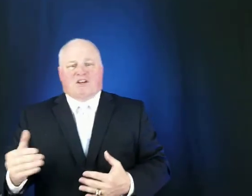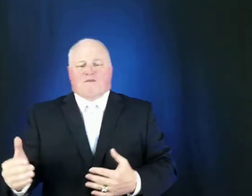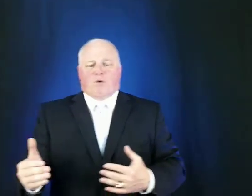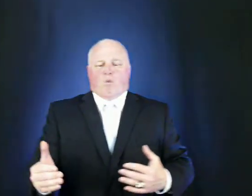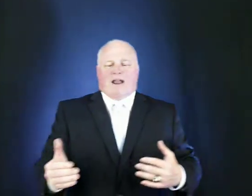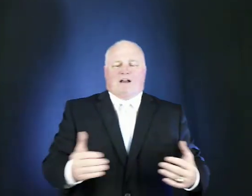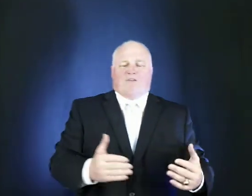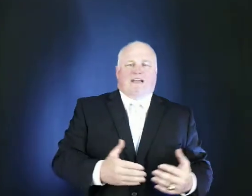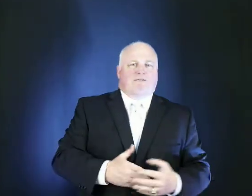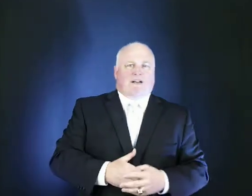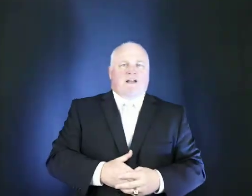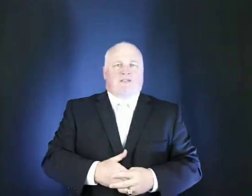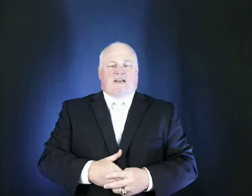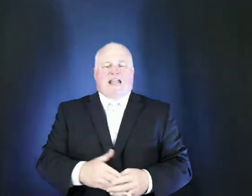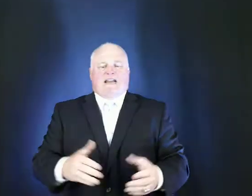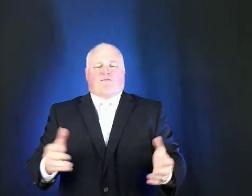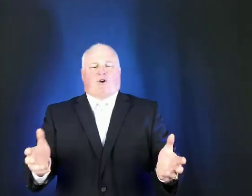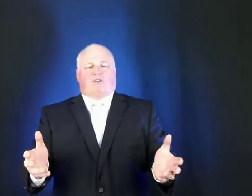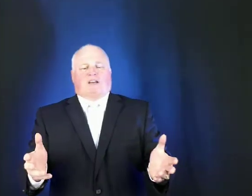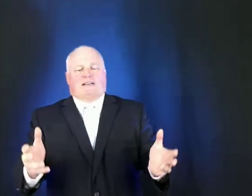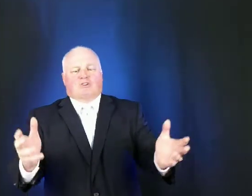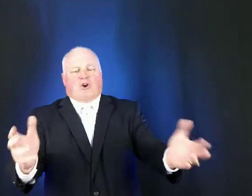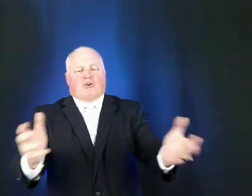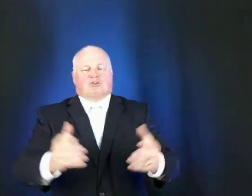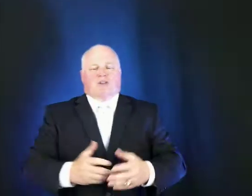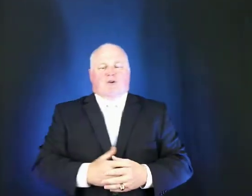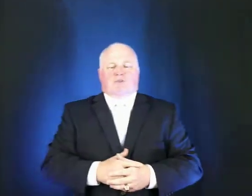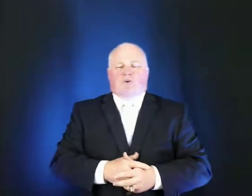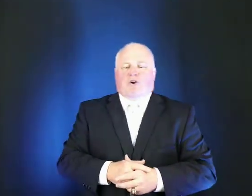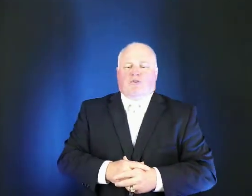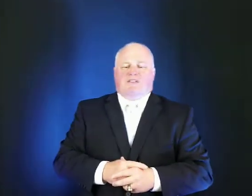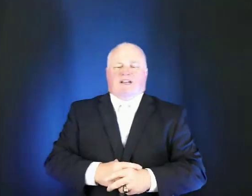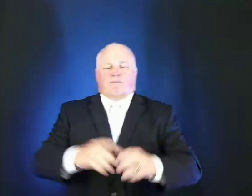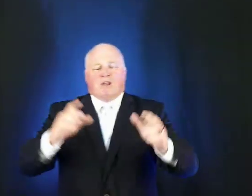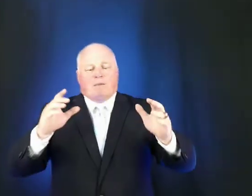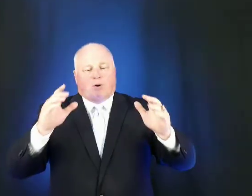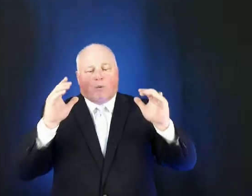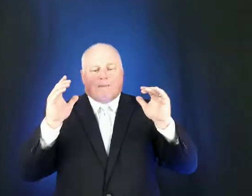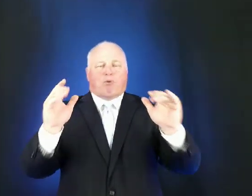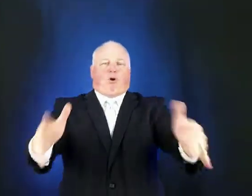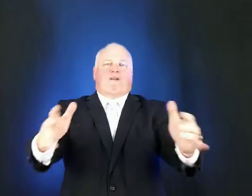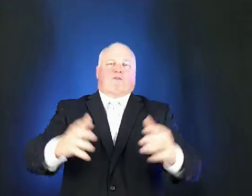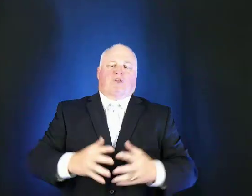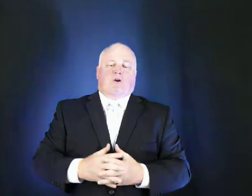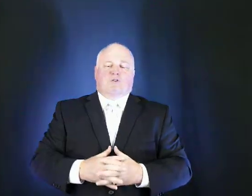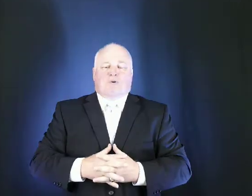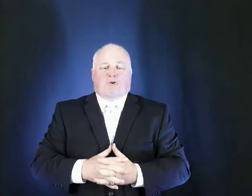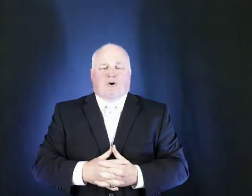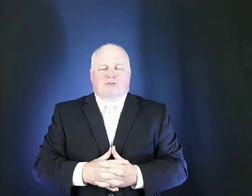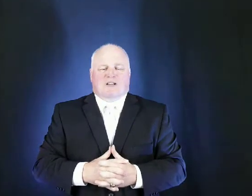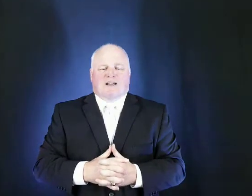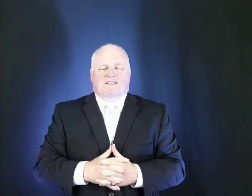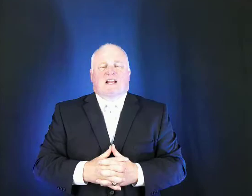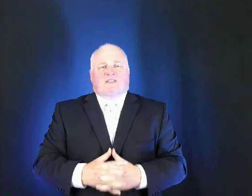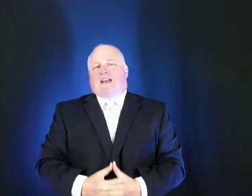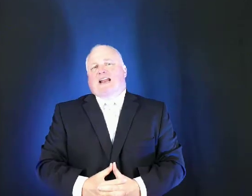different way of living the native earthlings curse those who curse them but we pray for those who curse us the native